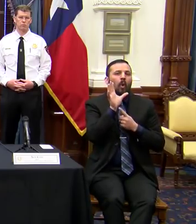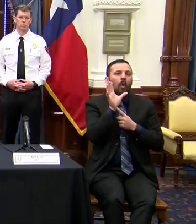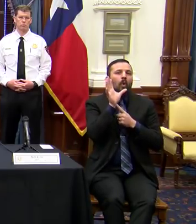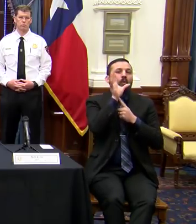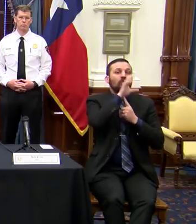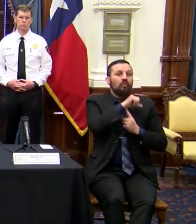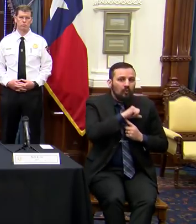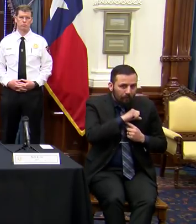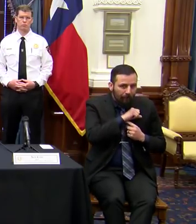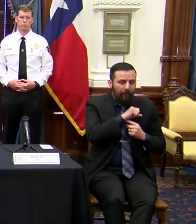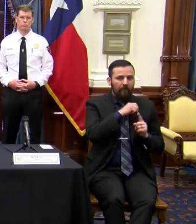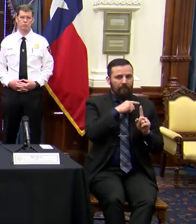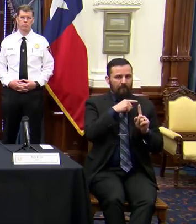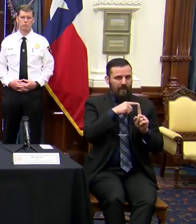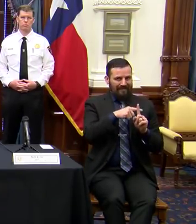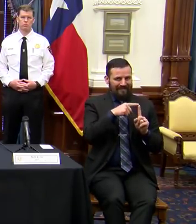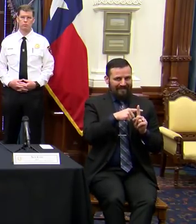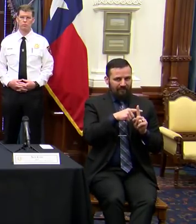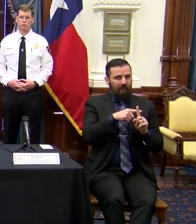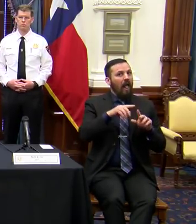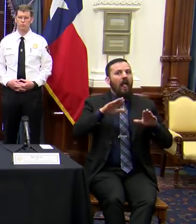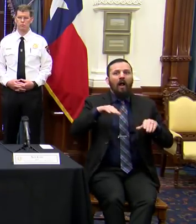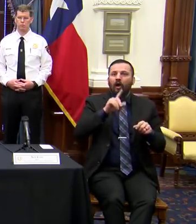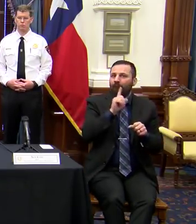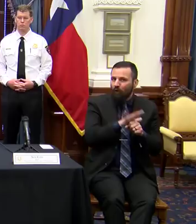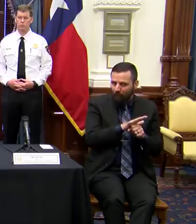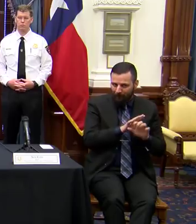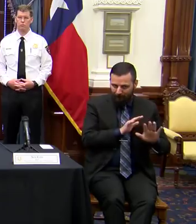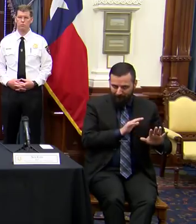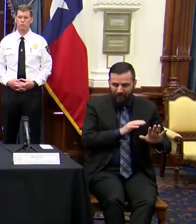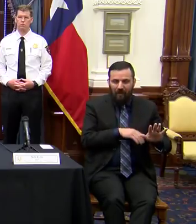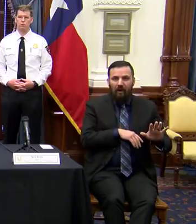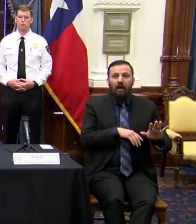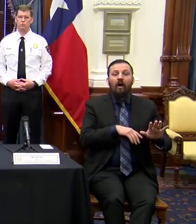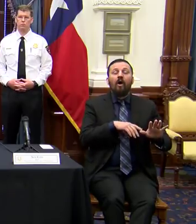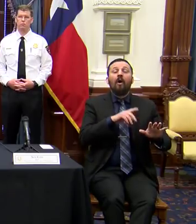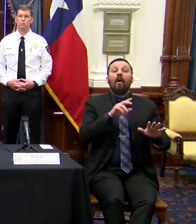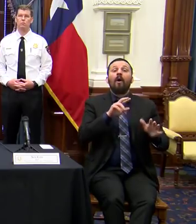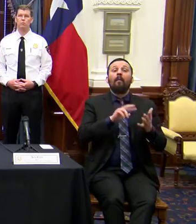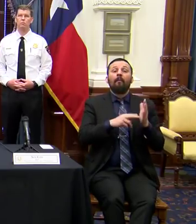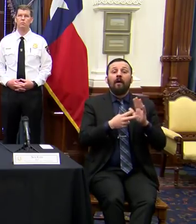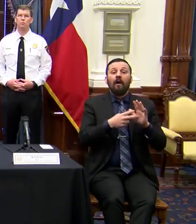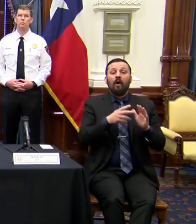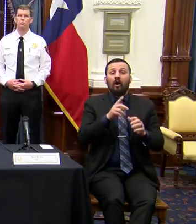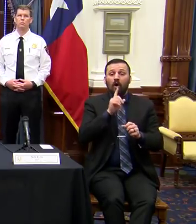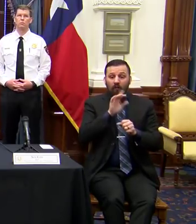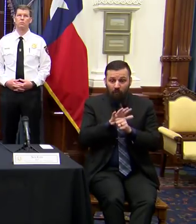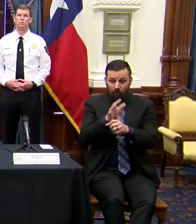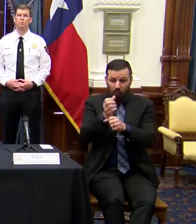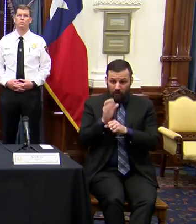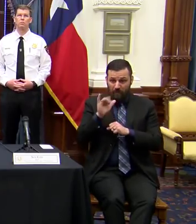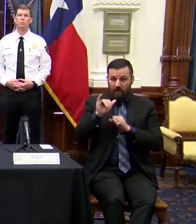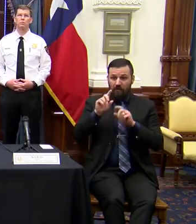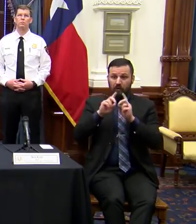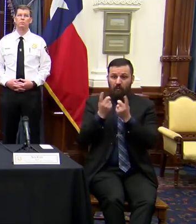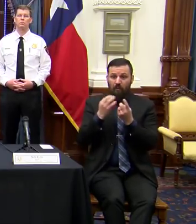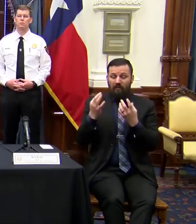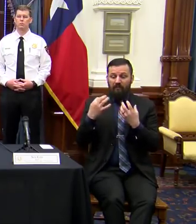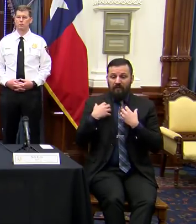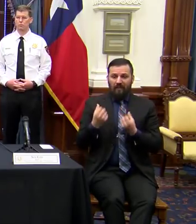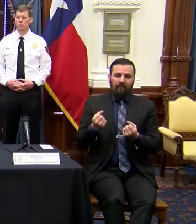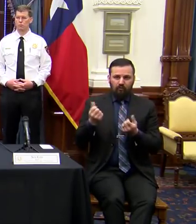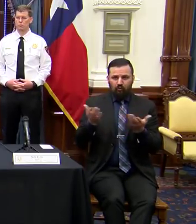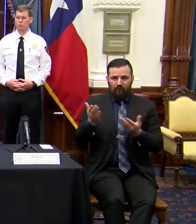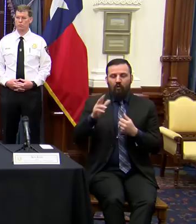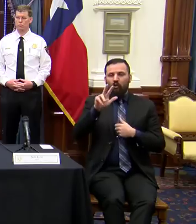positive cases, not yet confirmed. So confirmed, received by the Department of State Health Services, 334